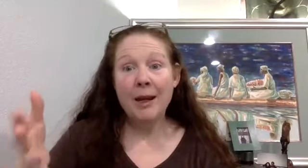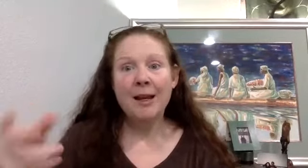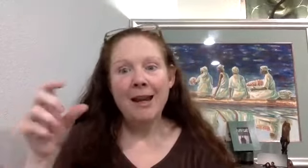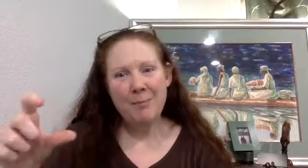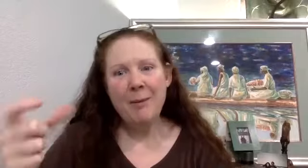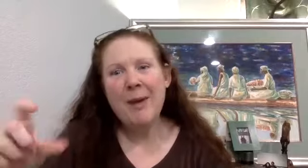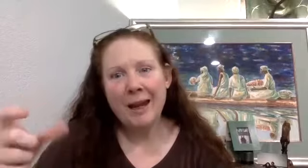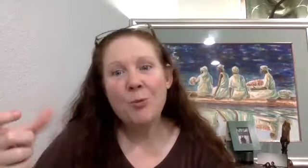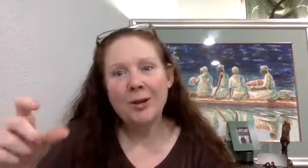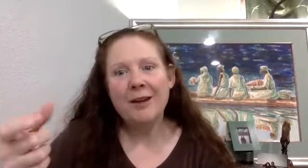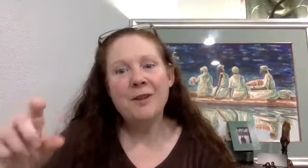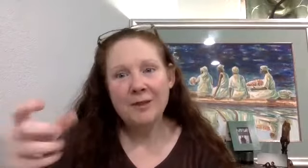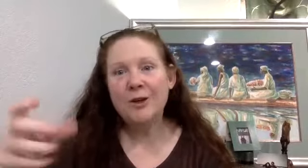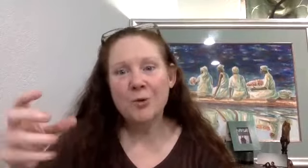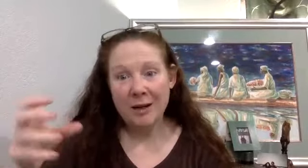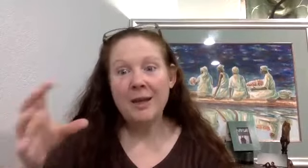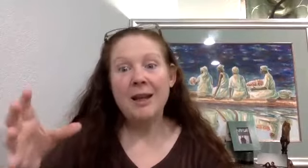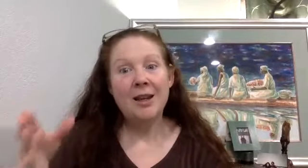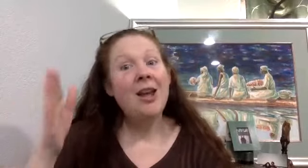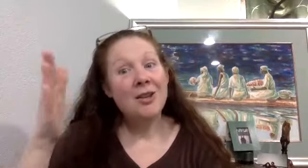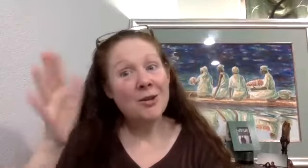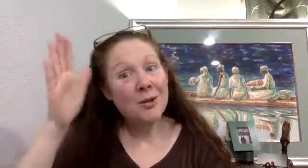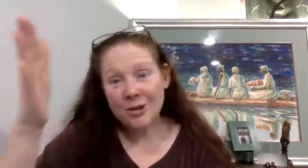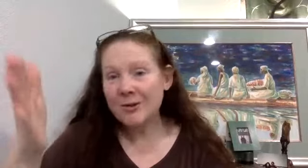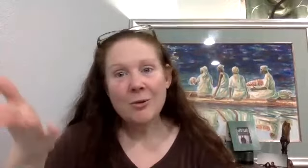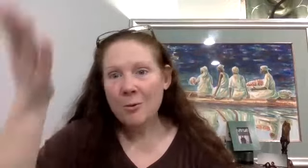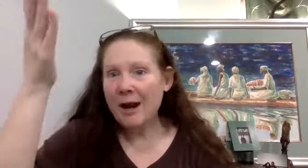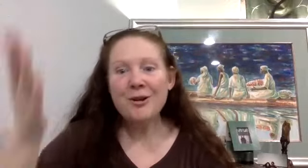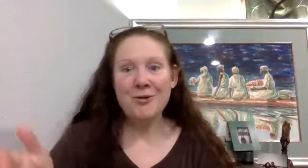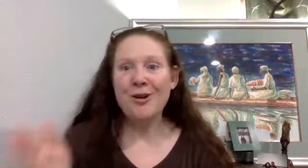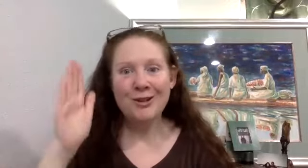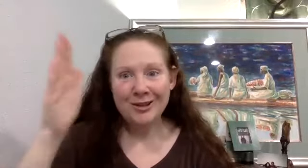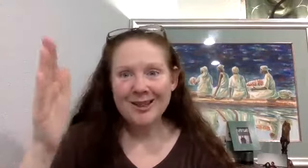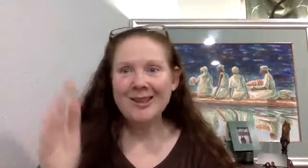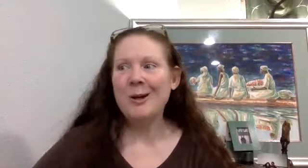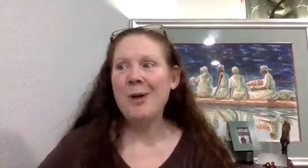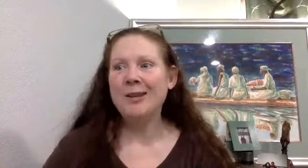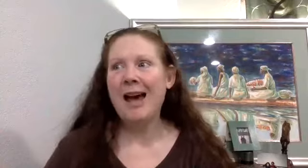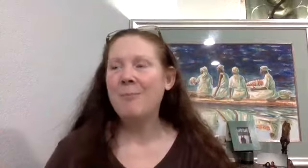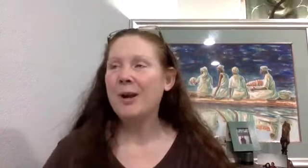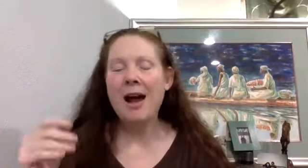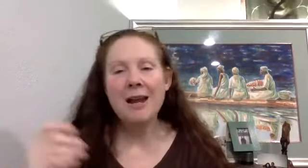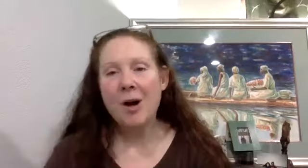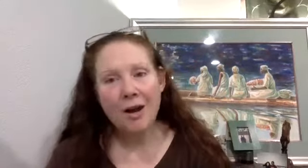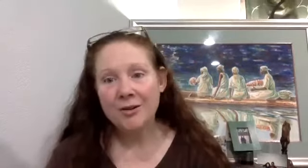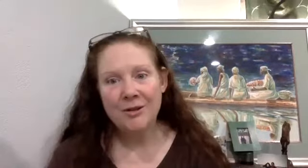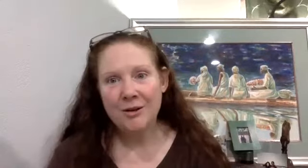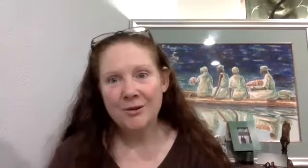and maybe make it more like a 15 or 20 minute. So there's, there's whatever you want to do. Let's think about that. But I am honored to know you,